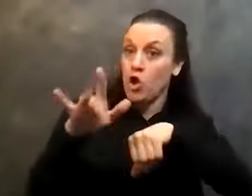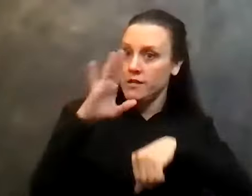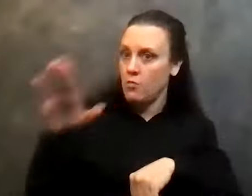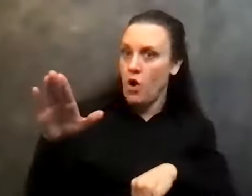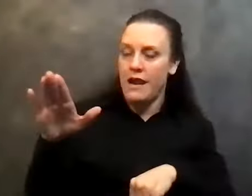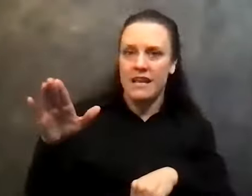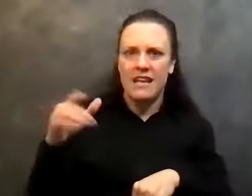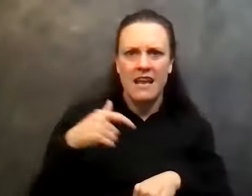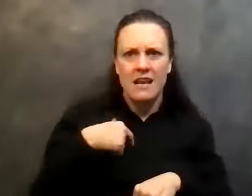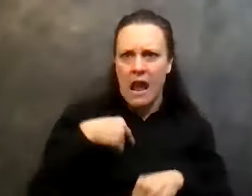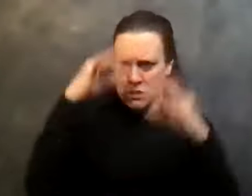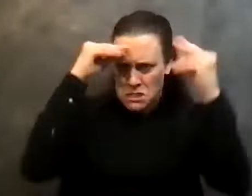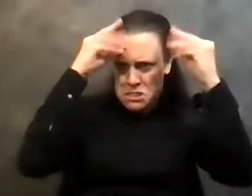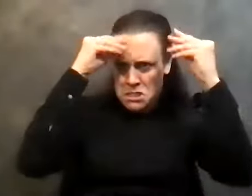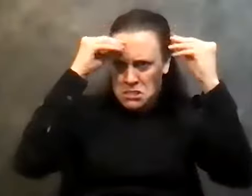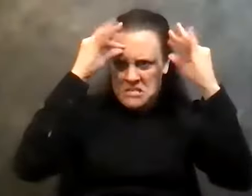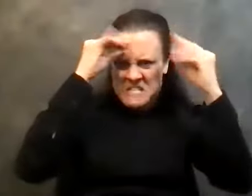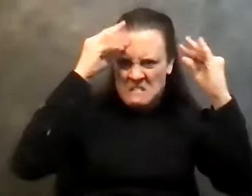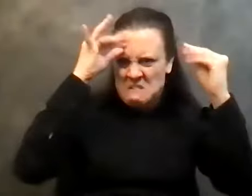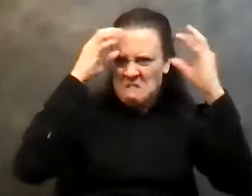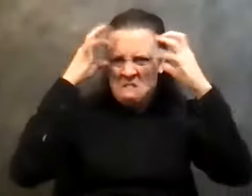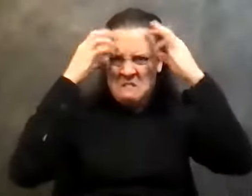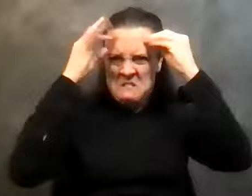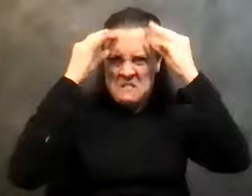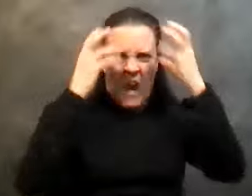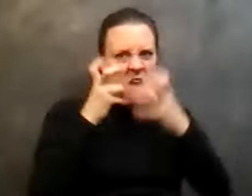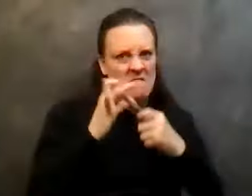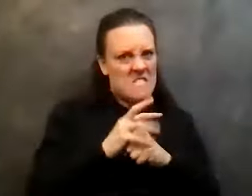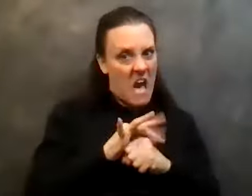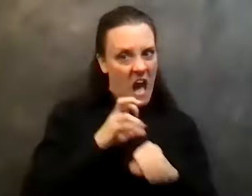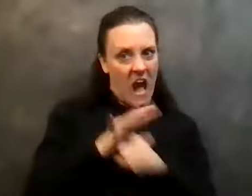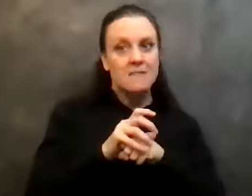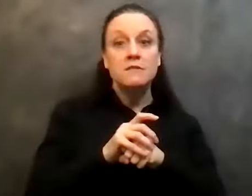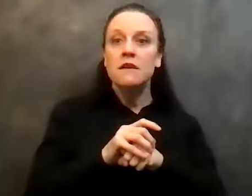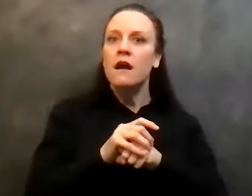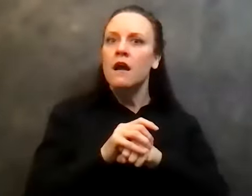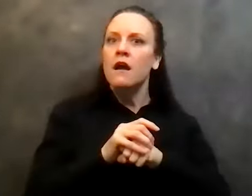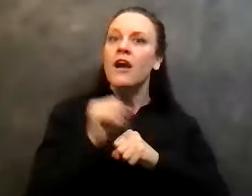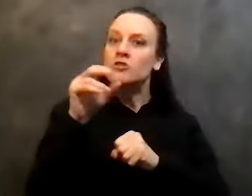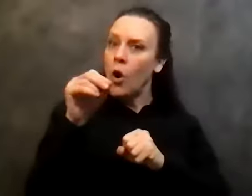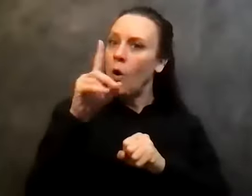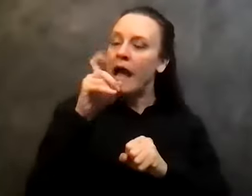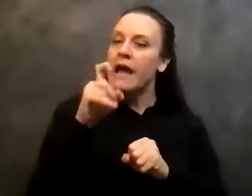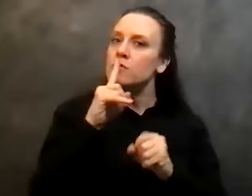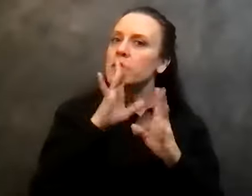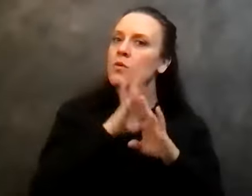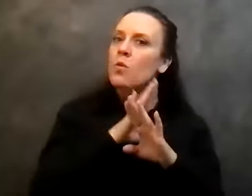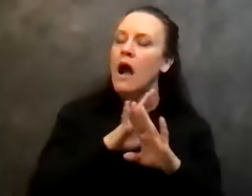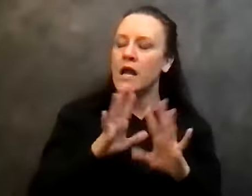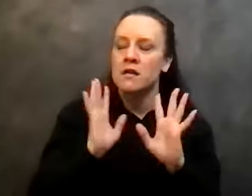net over me. You know, you'd have me gassed. You know what I mean? So, so I got to be quiet about this. I got to, you know, I'm keeping it